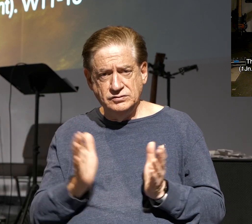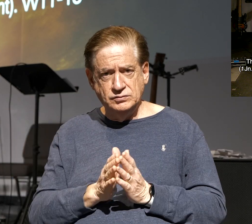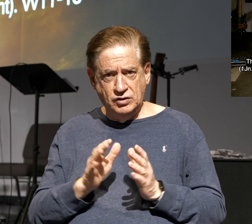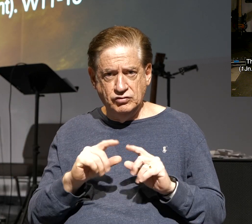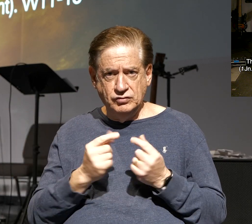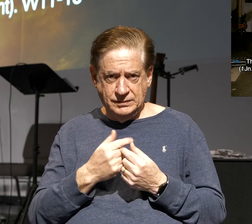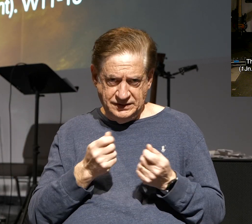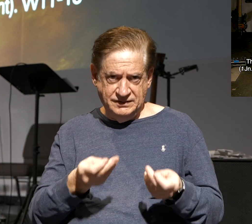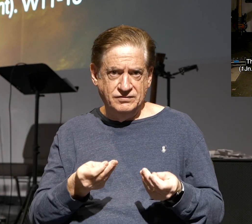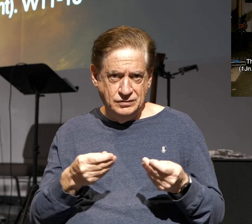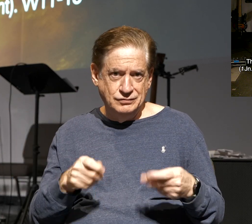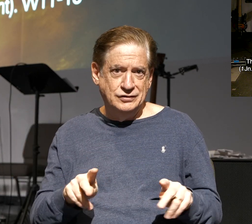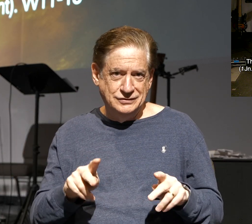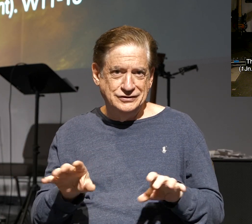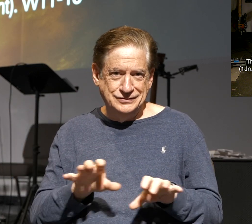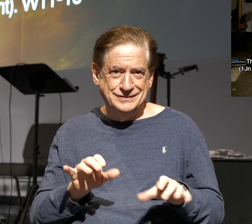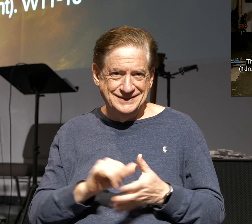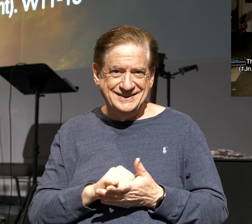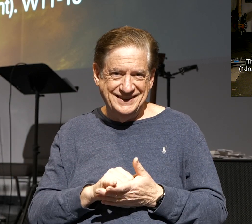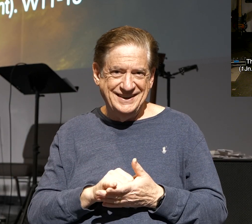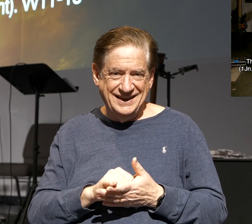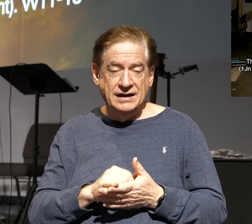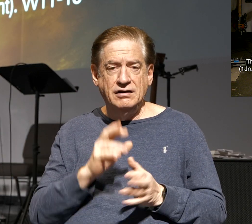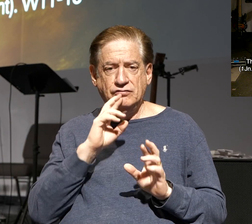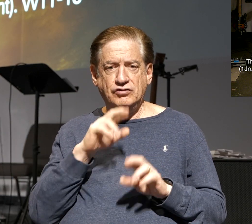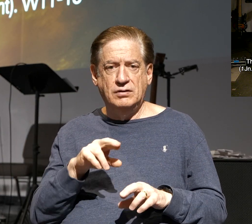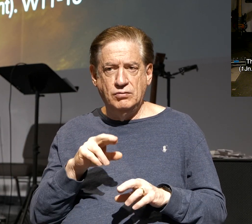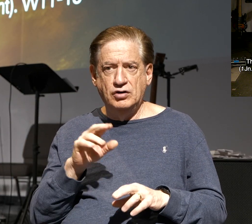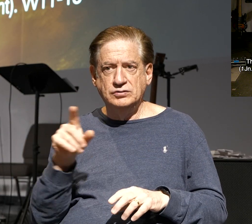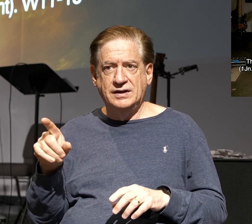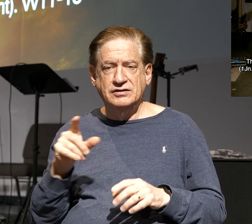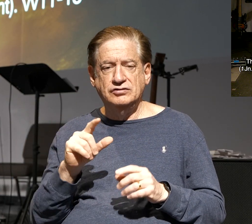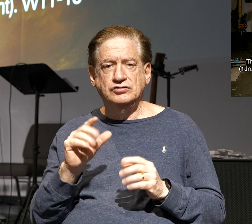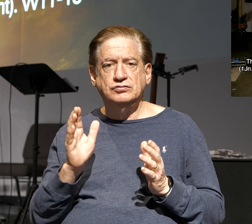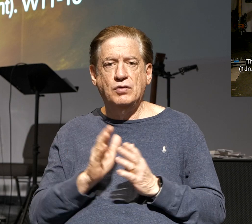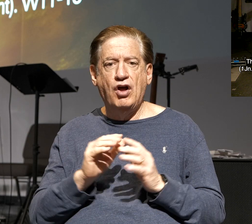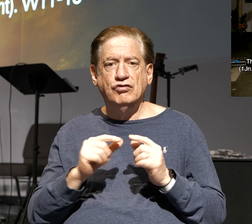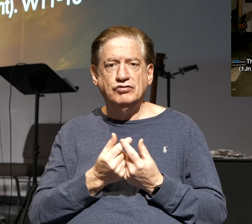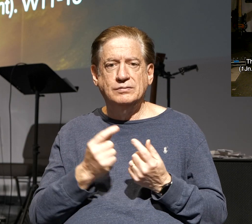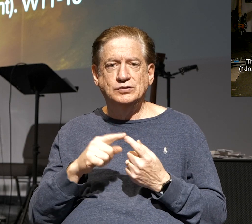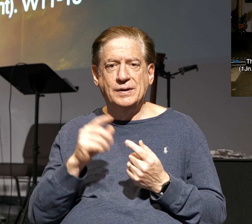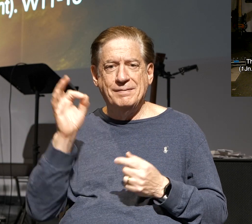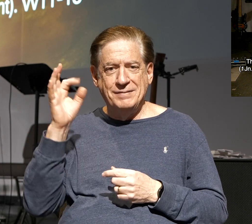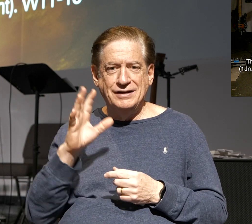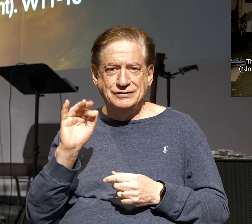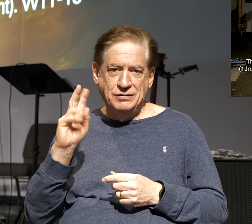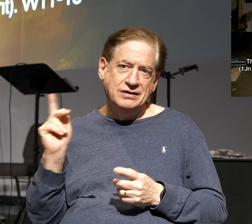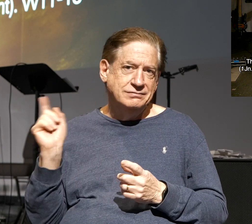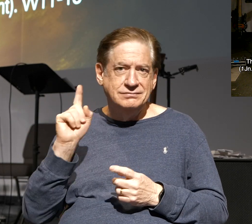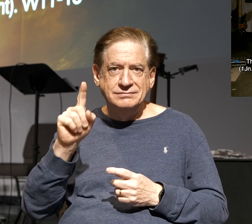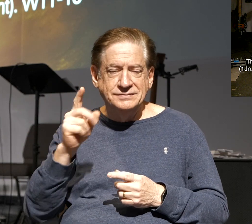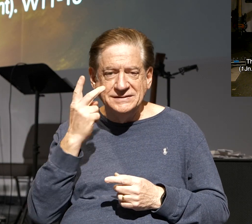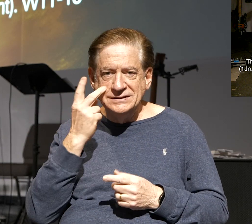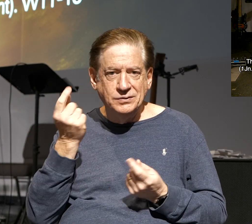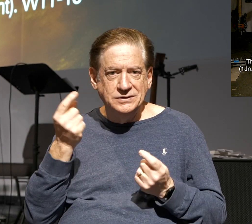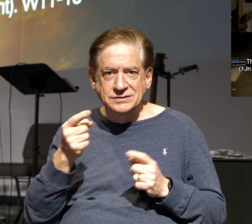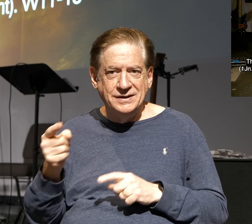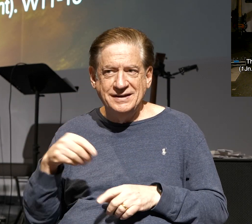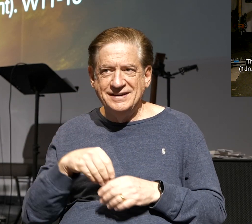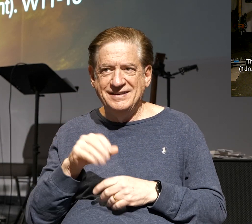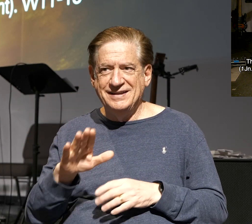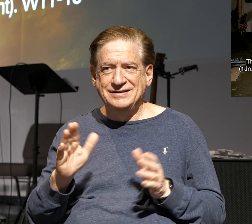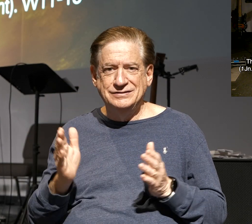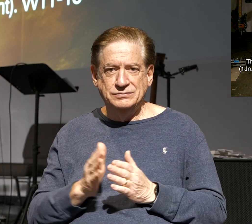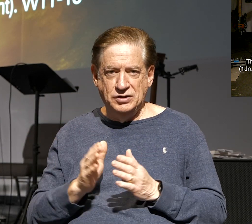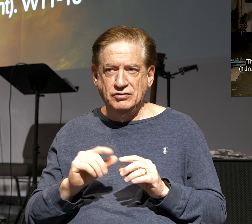I'll give you the permission to do that, okay? And then report that small group to Pastor Mark, and he'll come over and see what's going on in that small group,